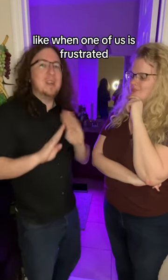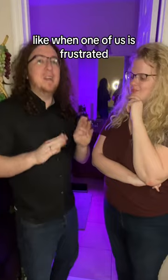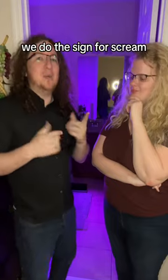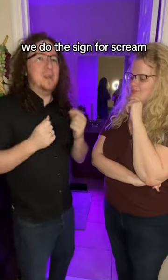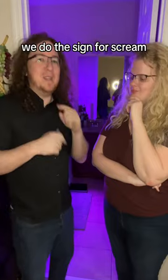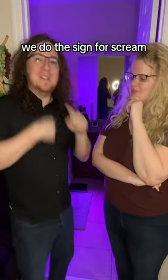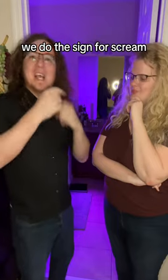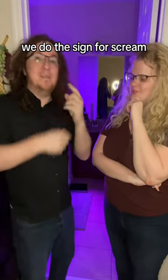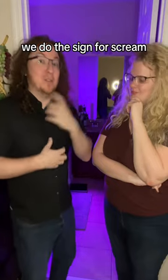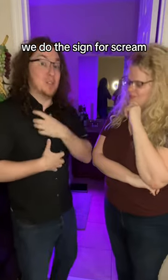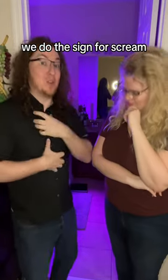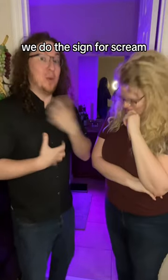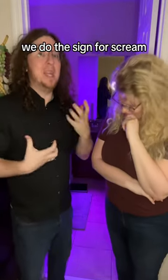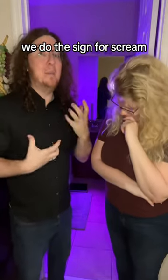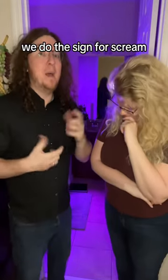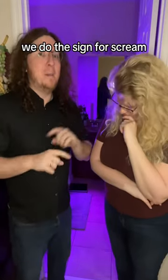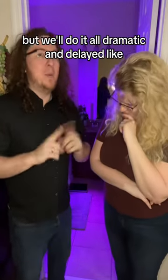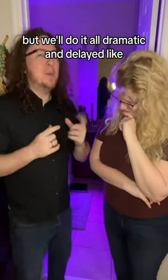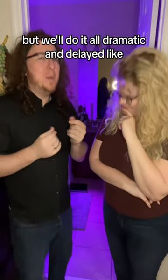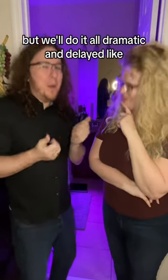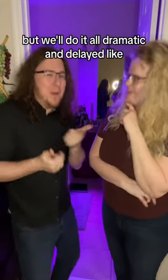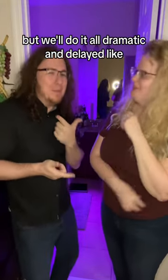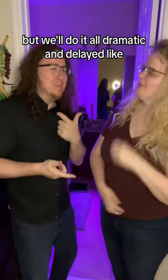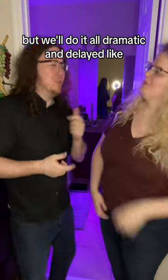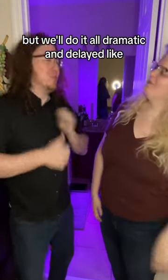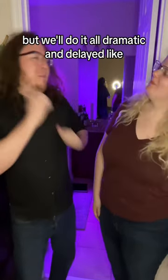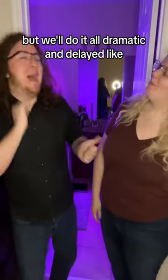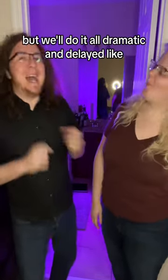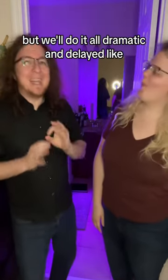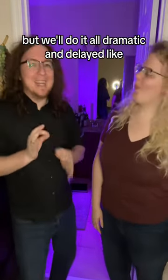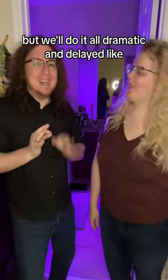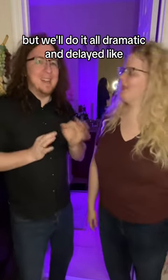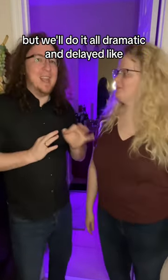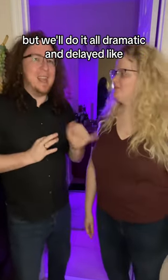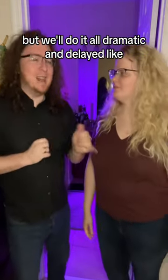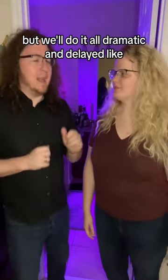we do the sign for scream, but we'll do it all dramatic and delayed like